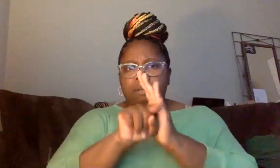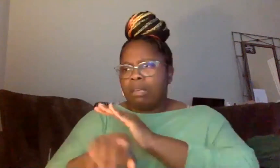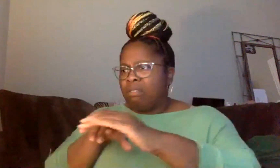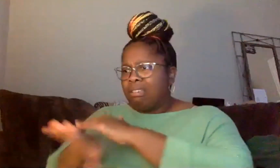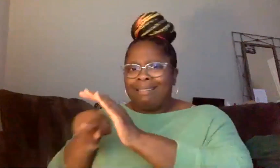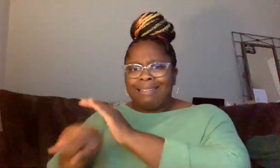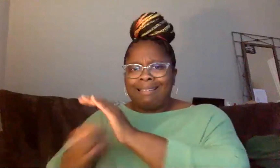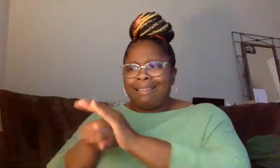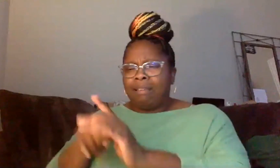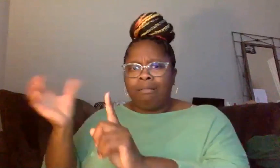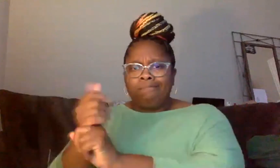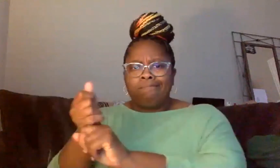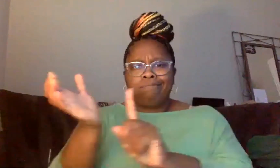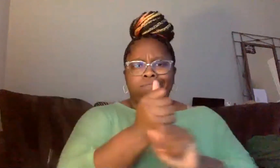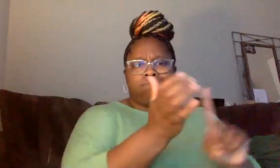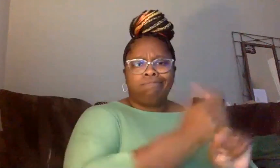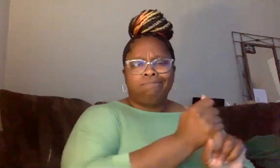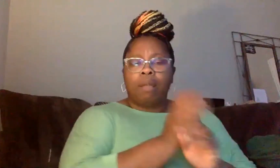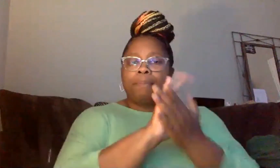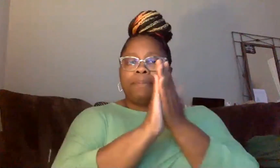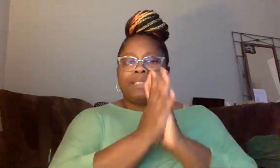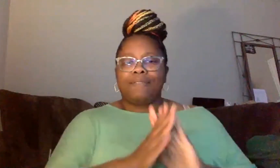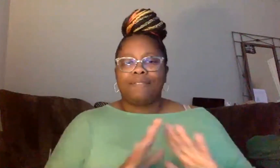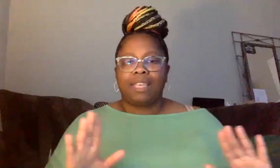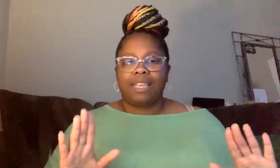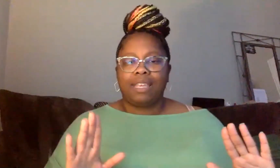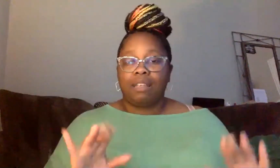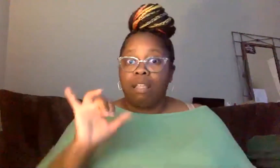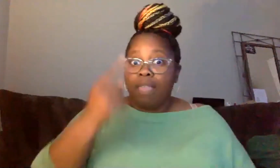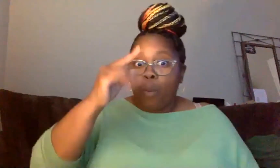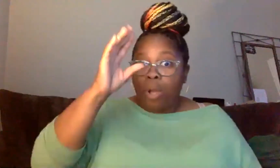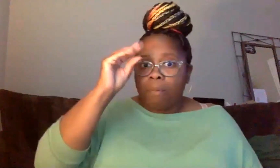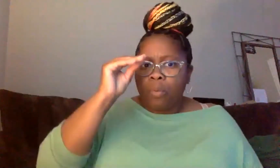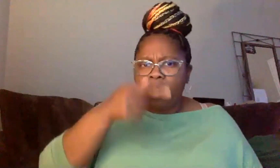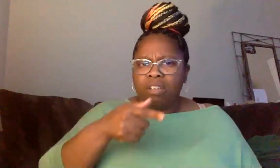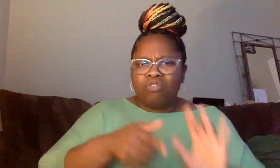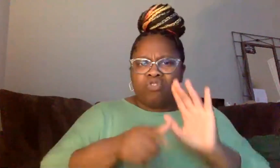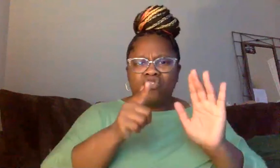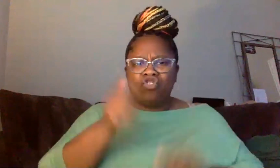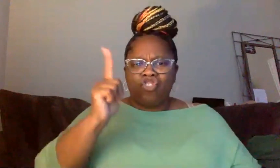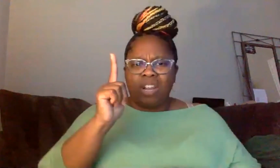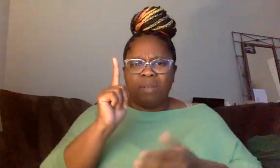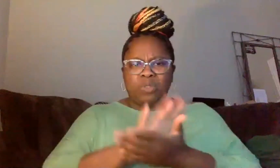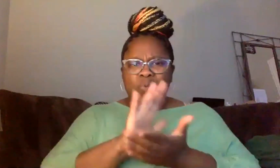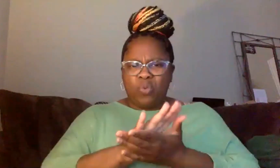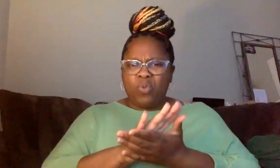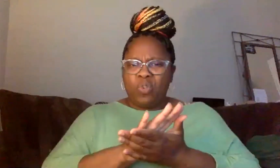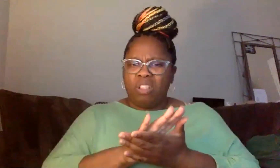peacefully. Not only are they arrested peacefully, I believe the kid that shot up the school, they took him to subway after.